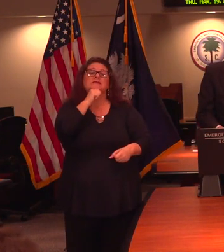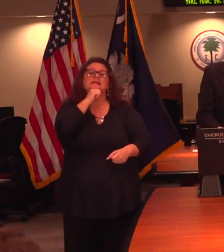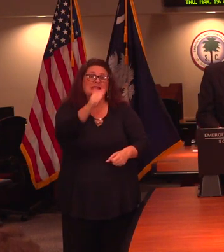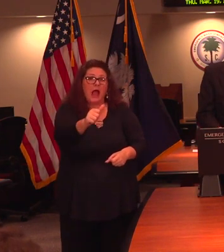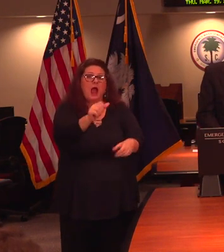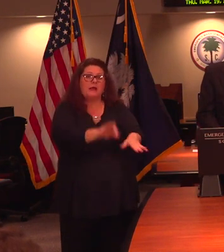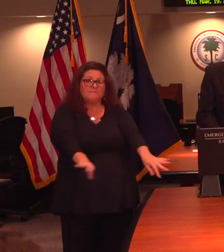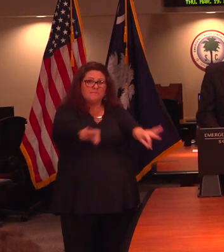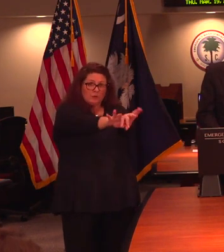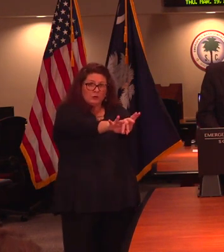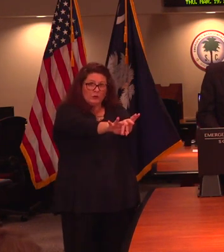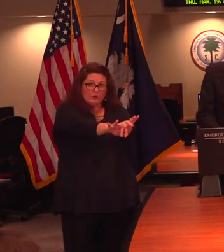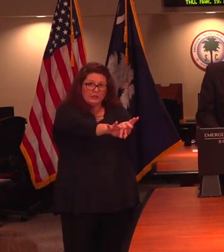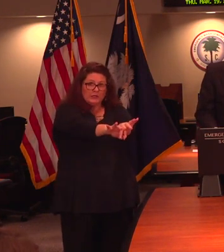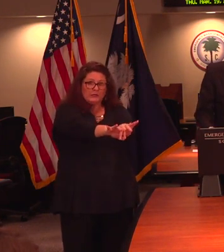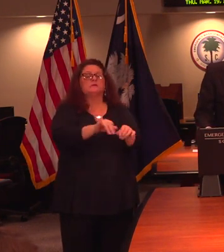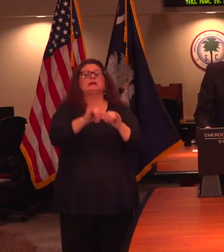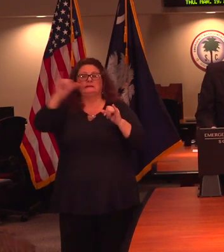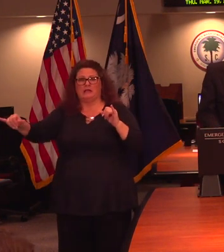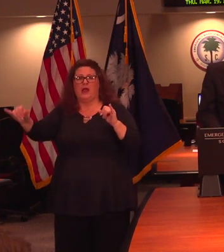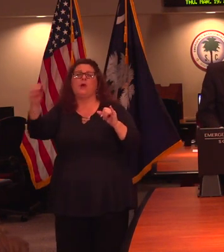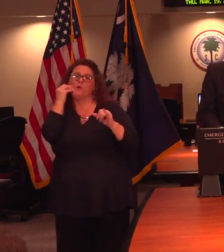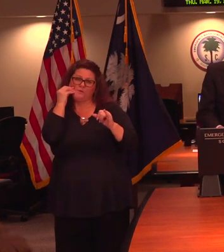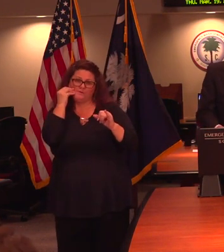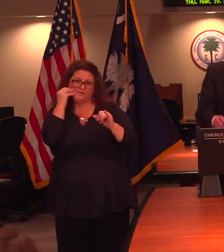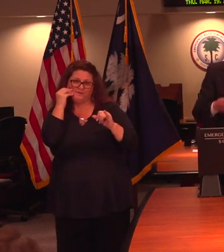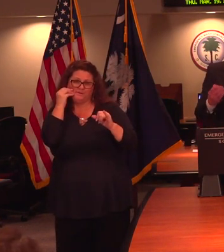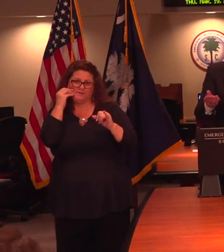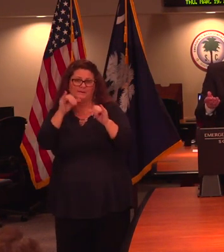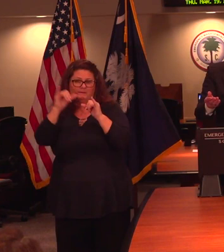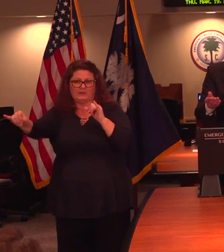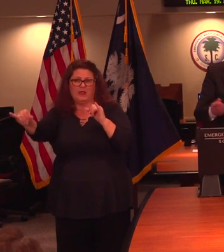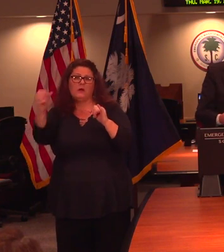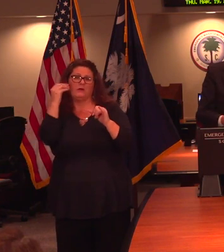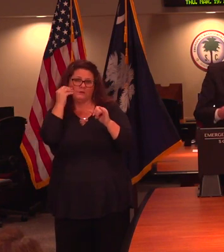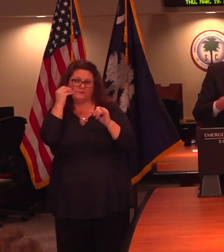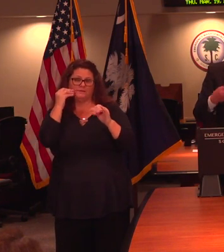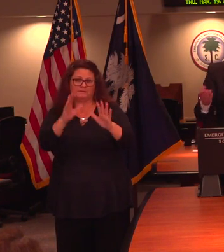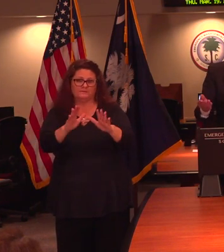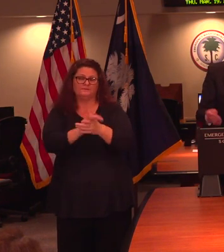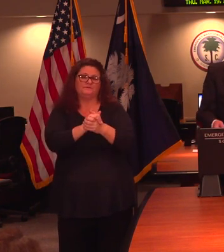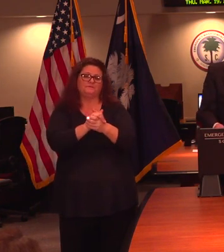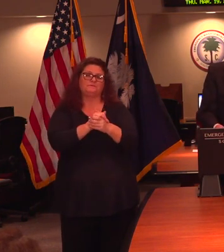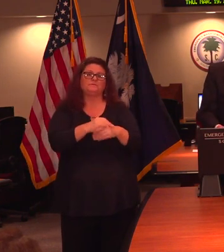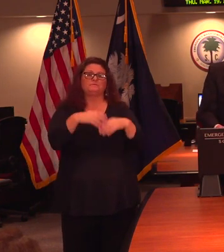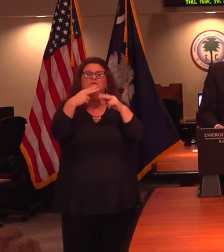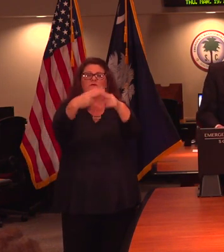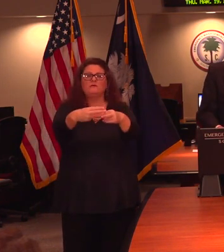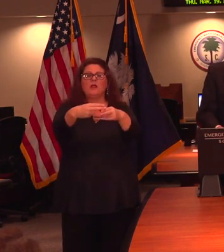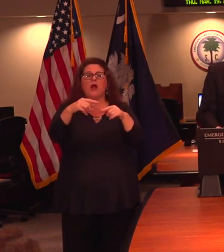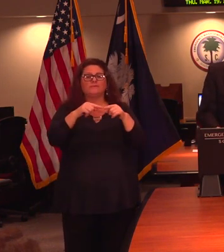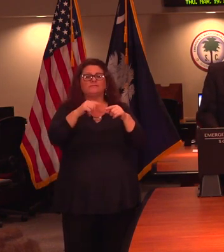not come into work. And we want them, of course, what they're making plans to do, distance learning,